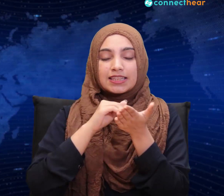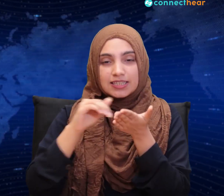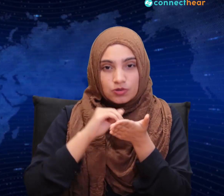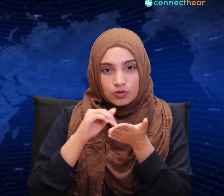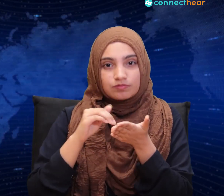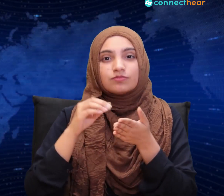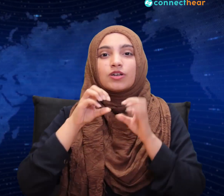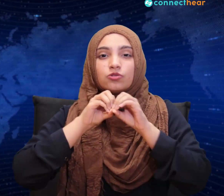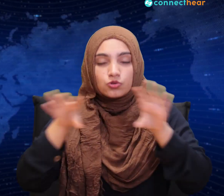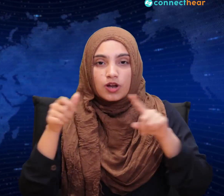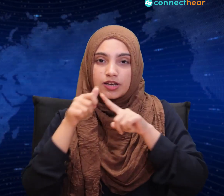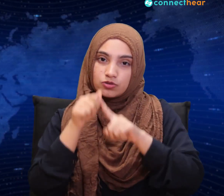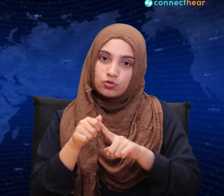share, and subscribe.